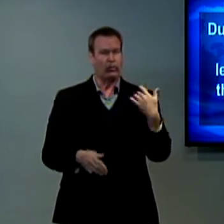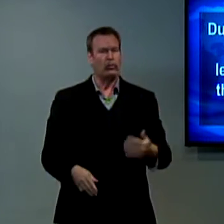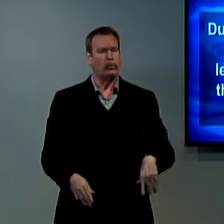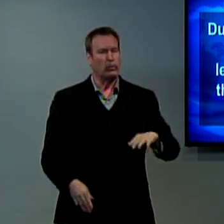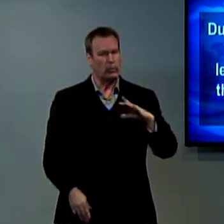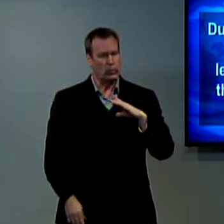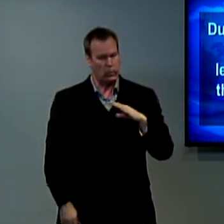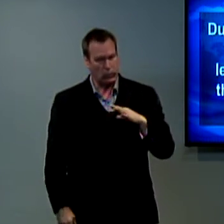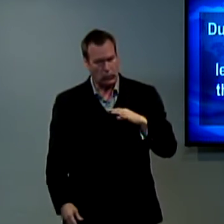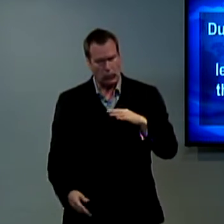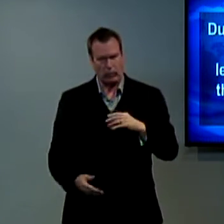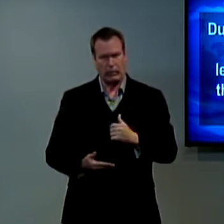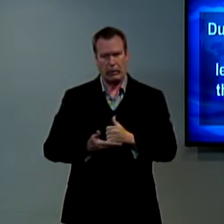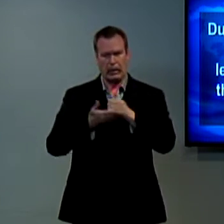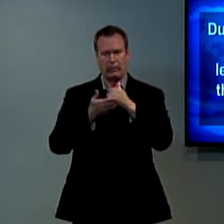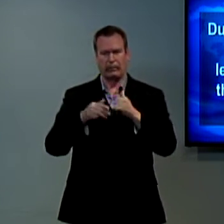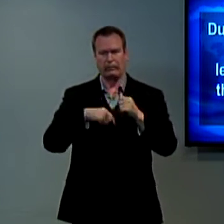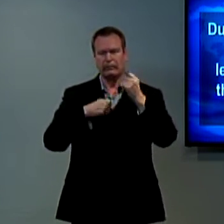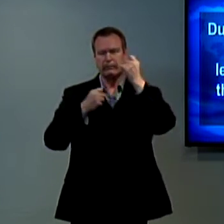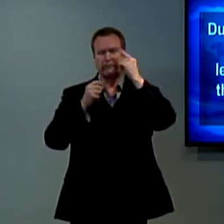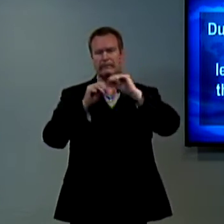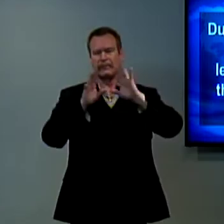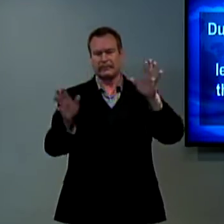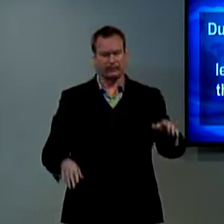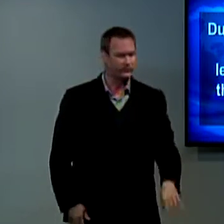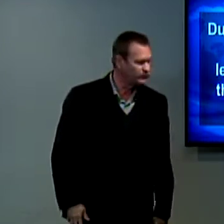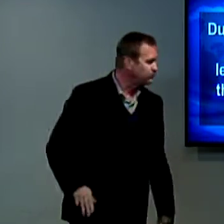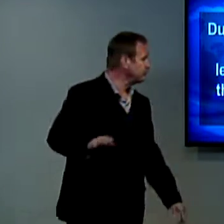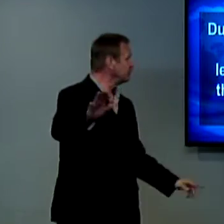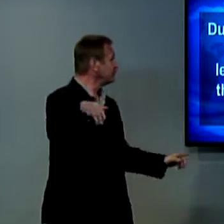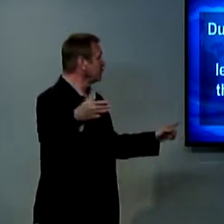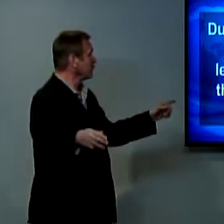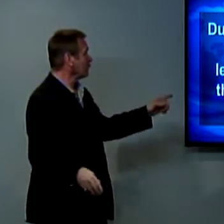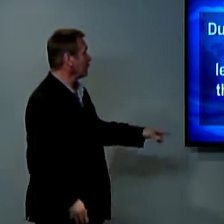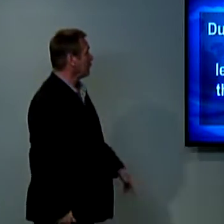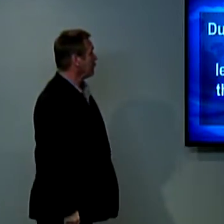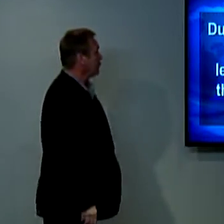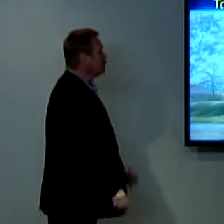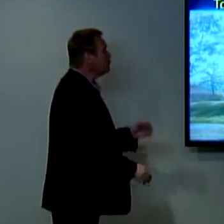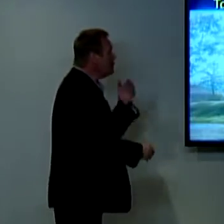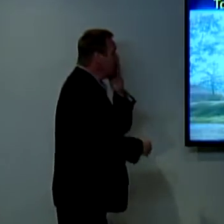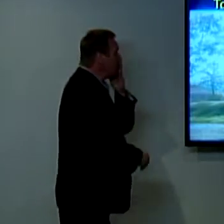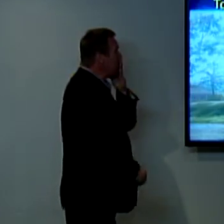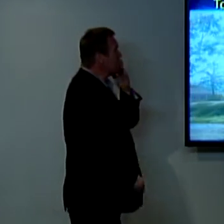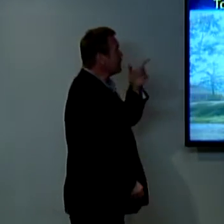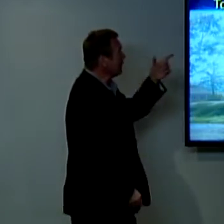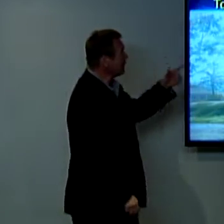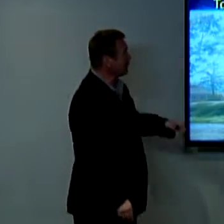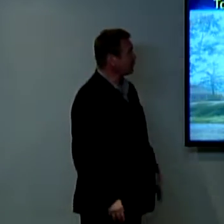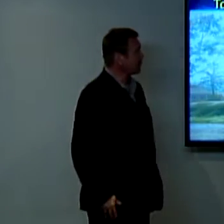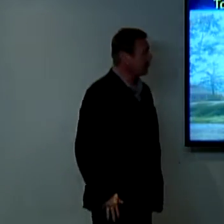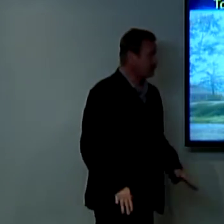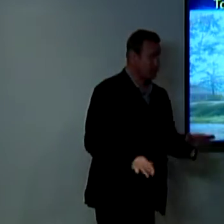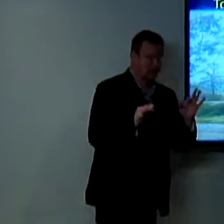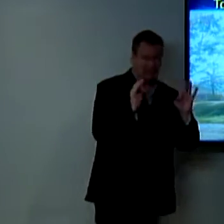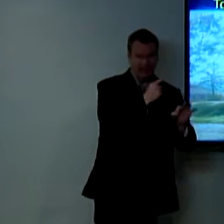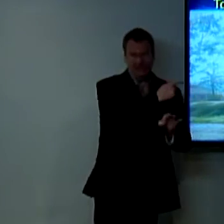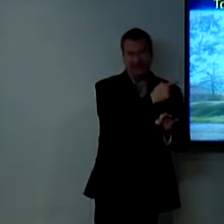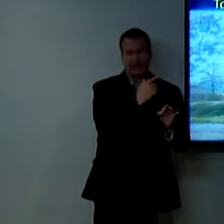in Thessalonica about this, but it really helps them. And it helps us today understand those misconceptions and understand about Christ's